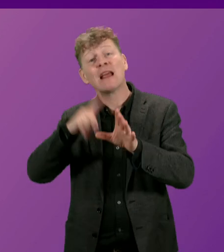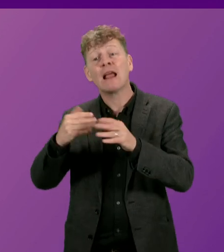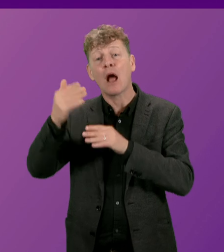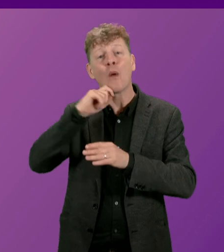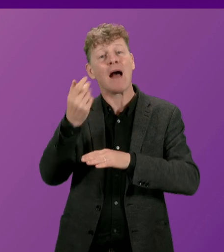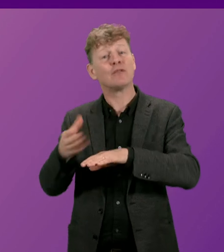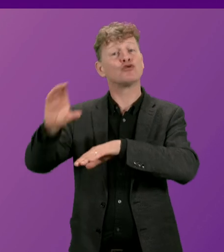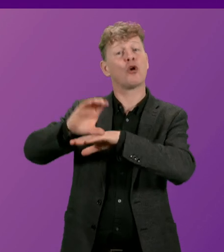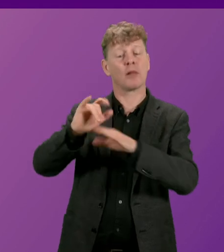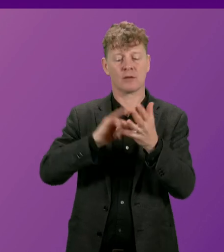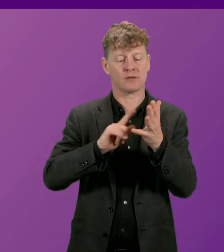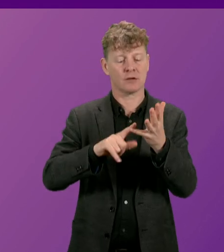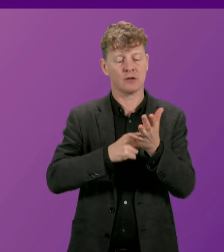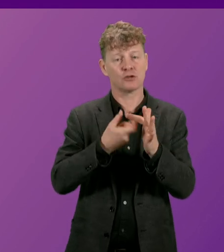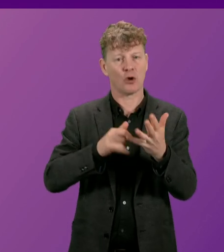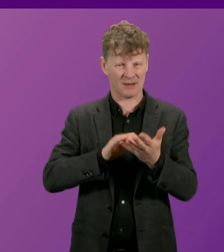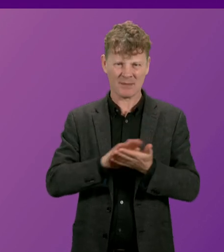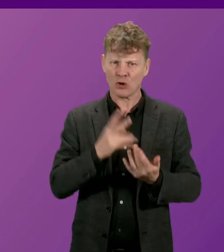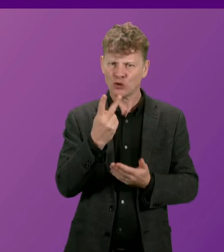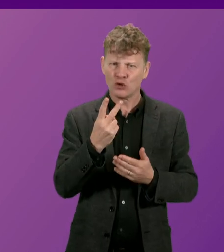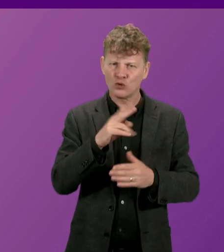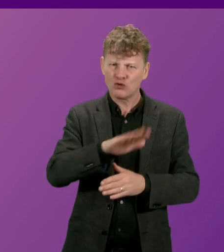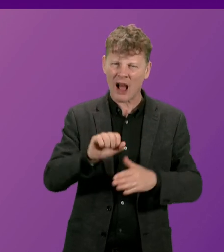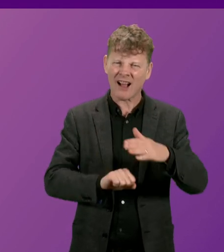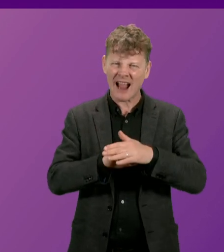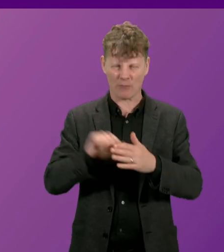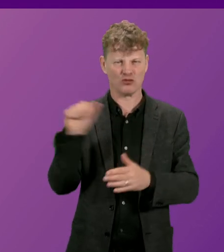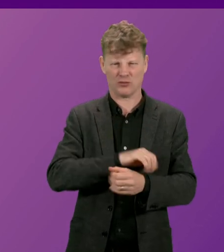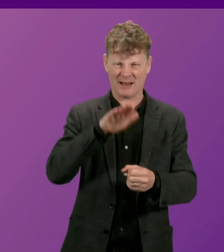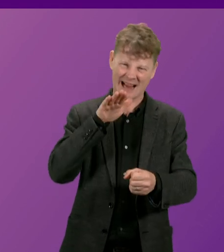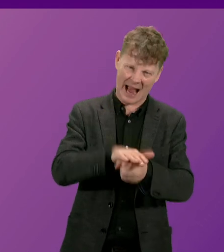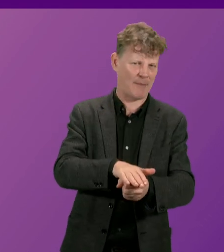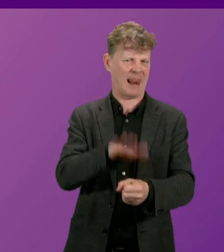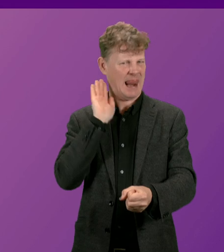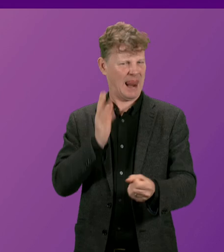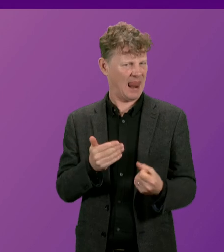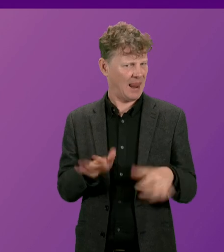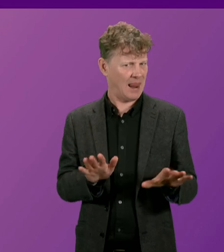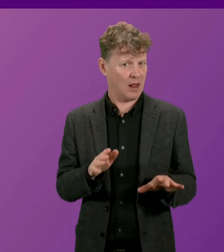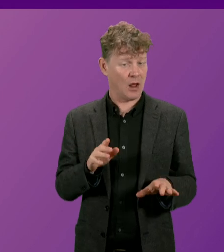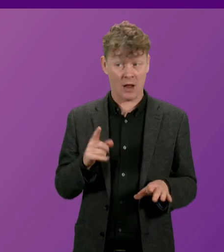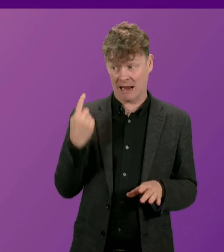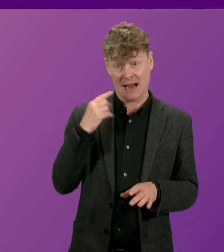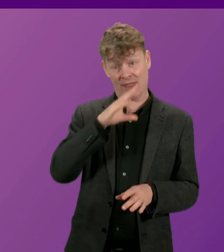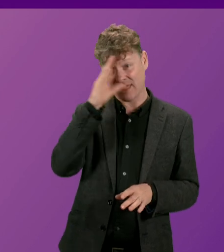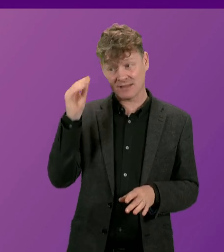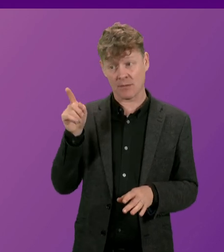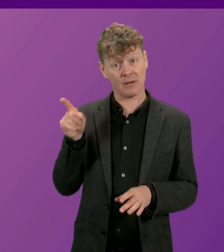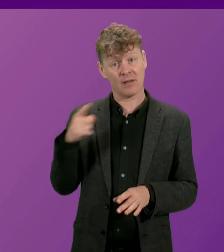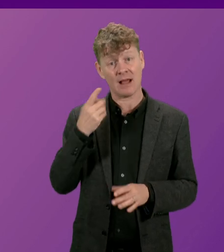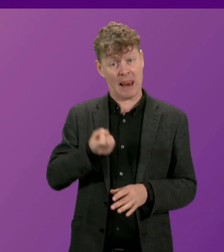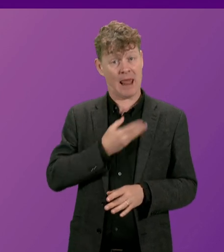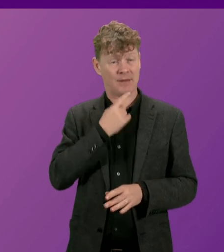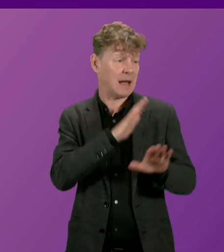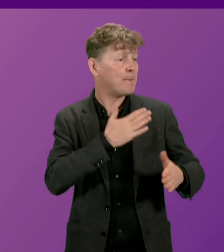the two-child cap has not been lifted immediately by this Government. We were told in the summer to be patient until the UK Budget but we've